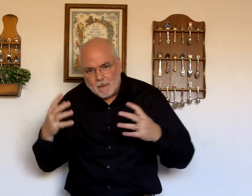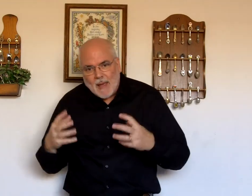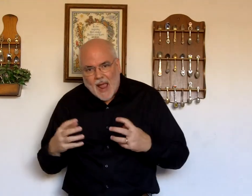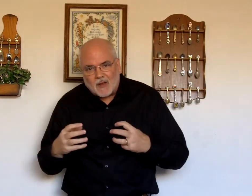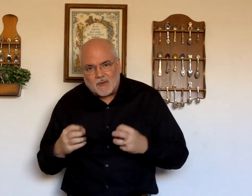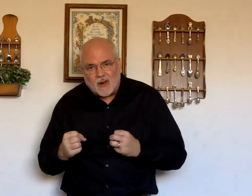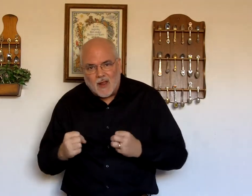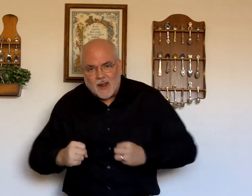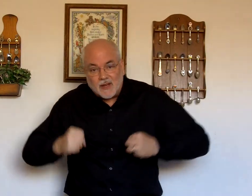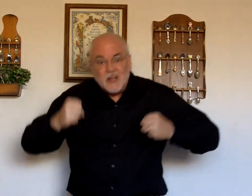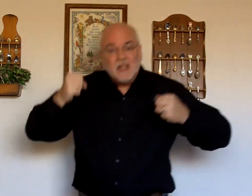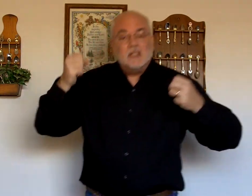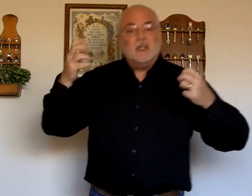back. For. For.